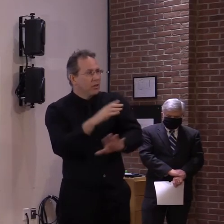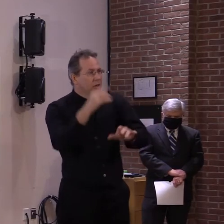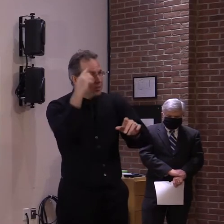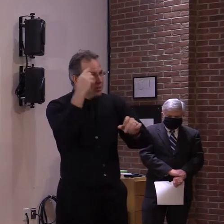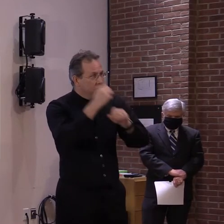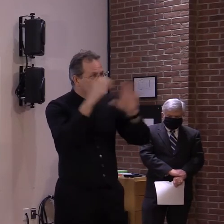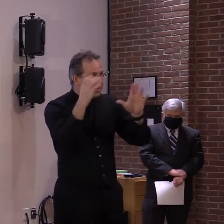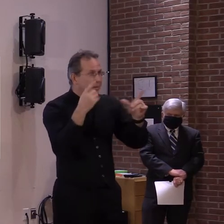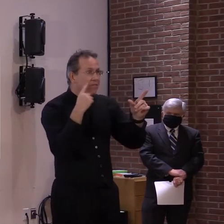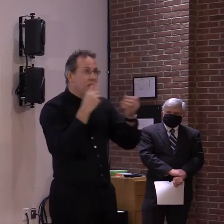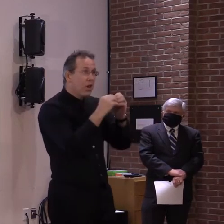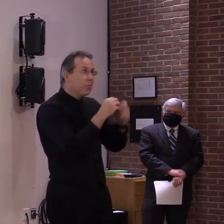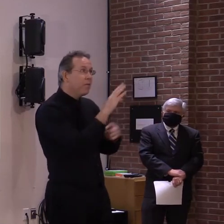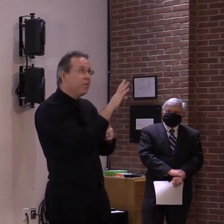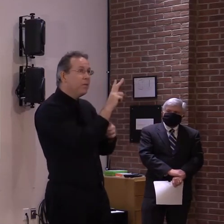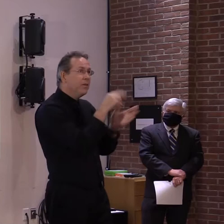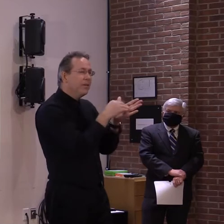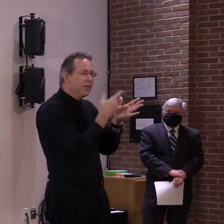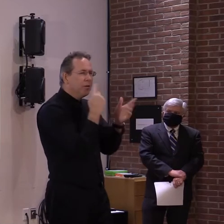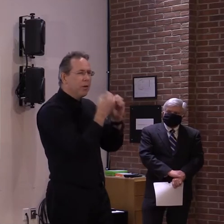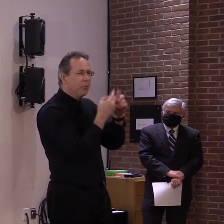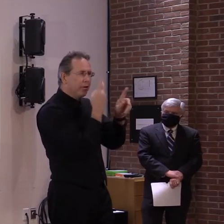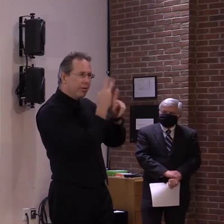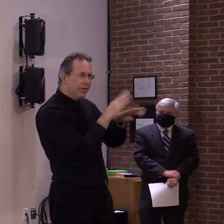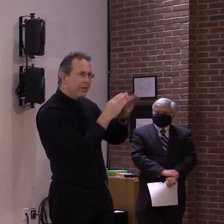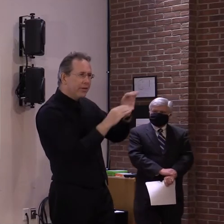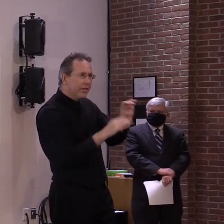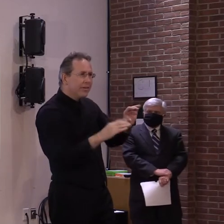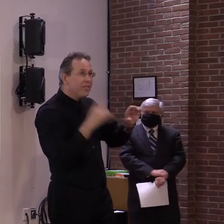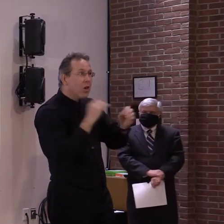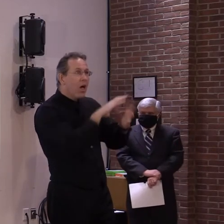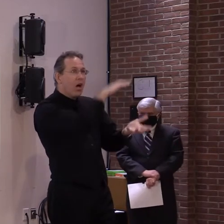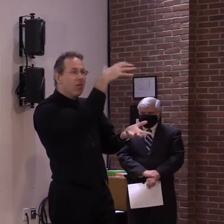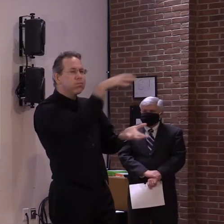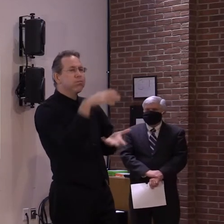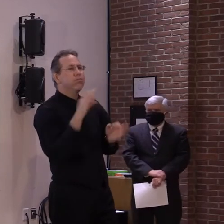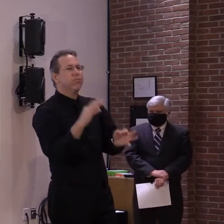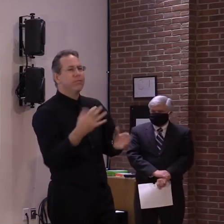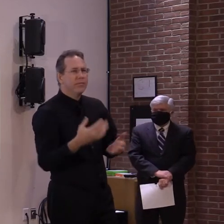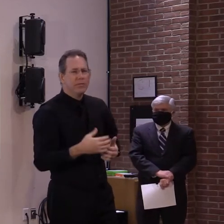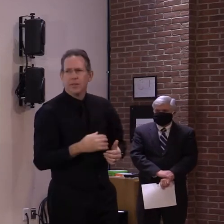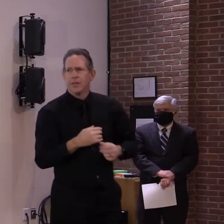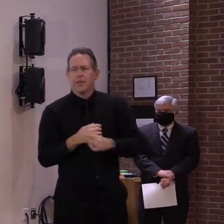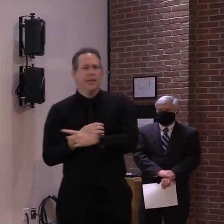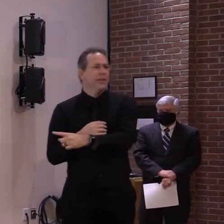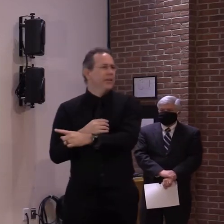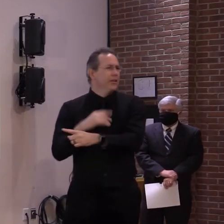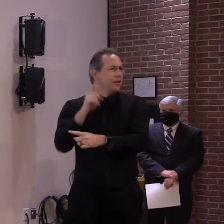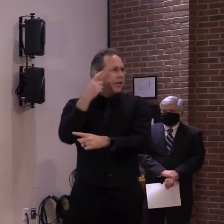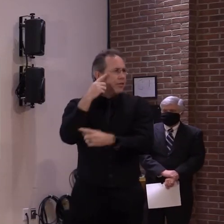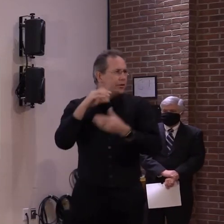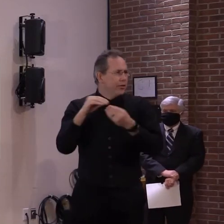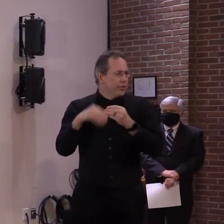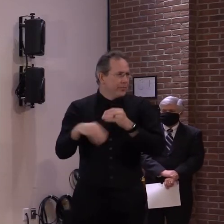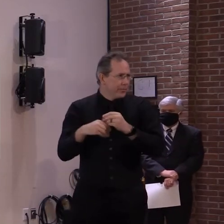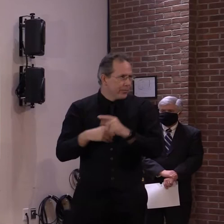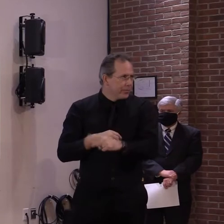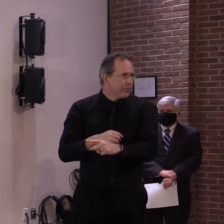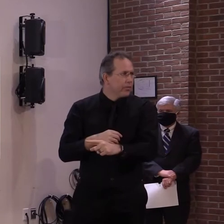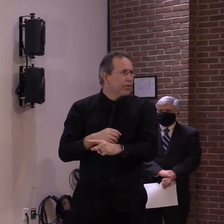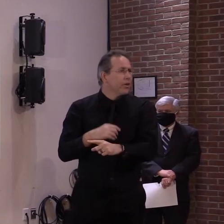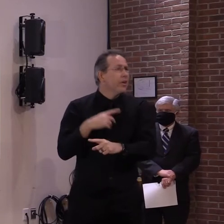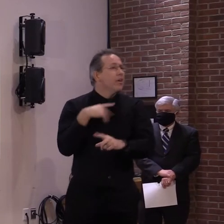Got it. Appreciate it. And again, I just want to remind everyone in the beginning, I think we were promised about 11 or 12,000 doses,